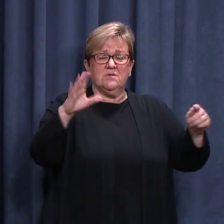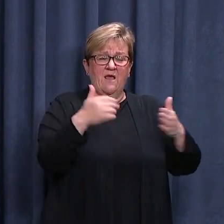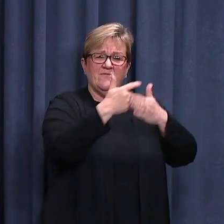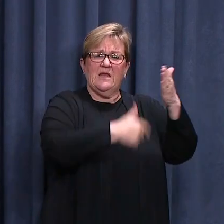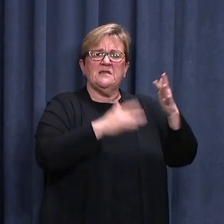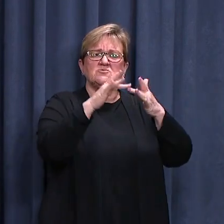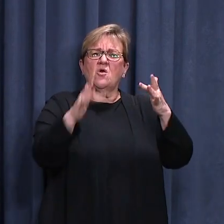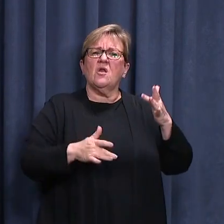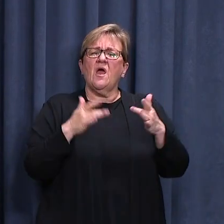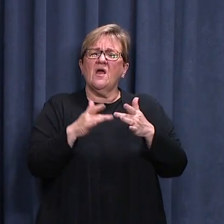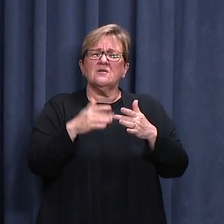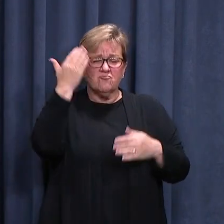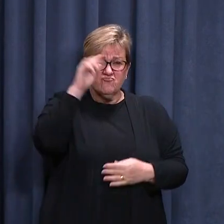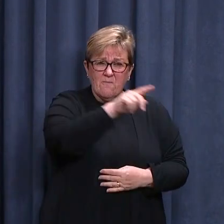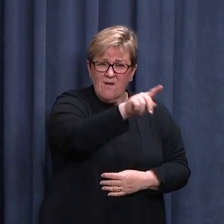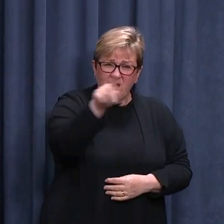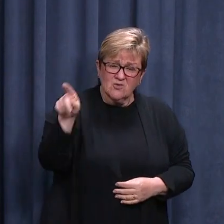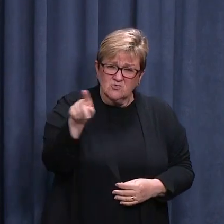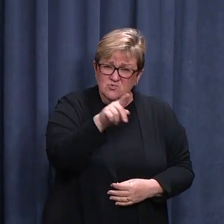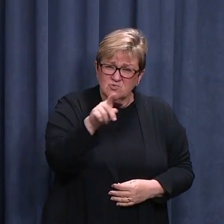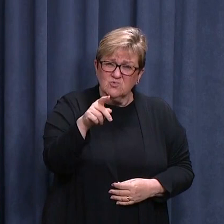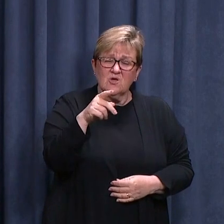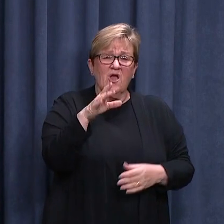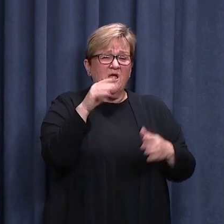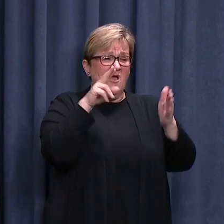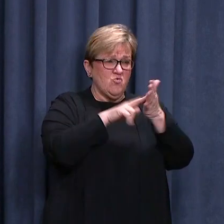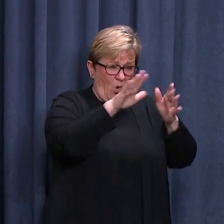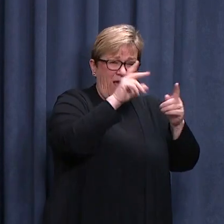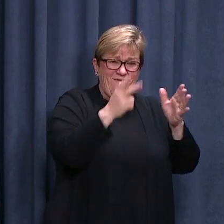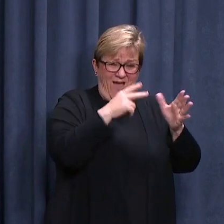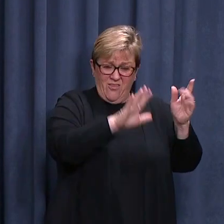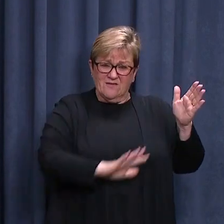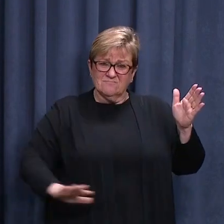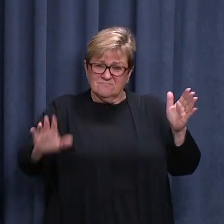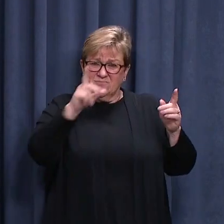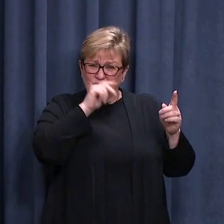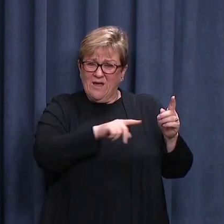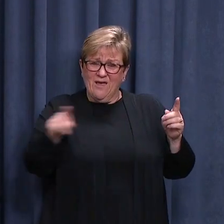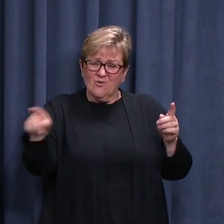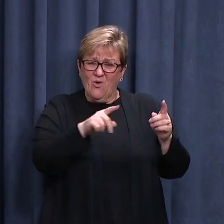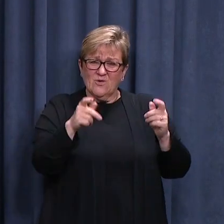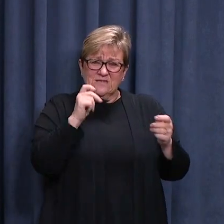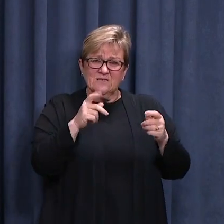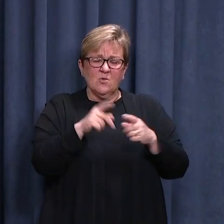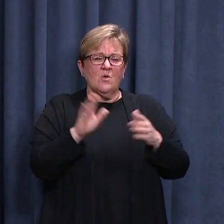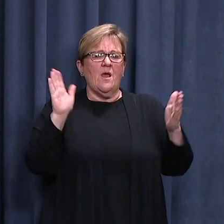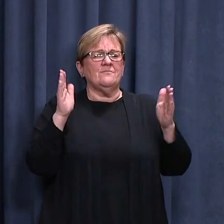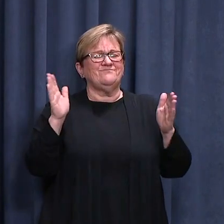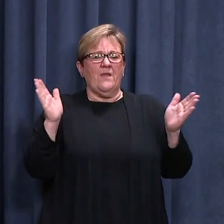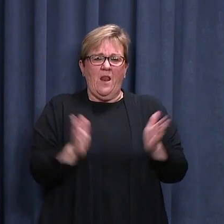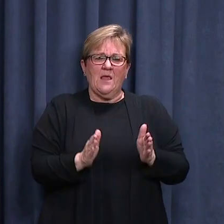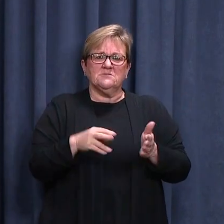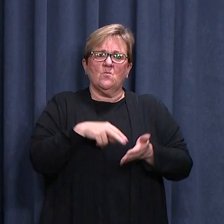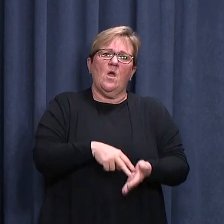online. It is a good reminder that there are other testing locations available around the metro area with shorter waits.